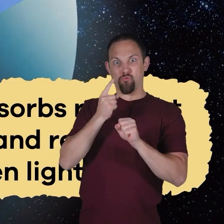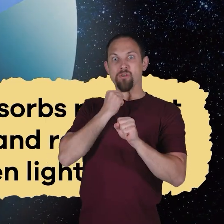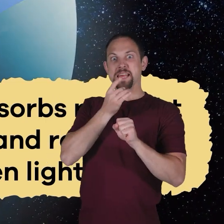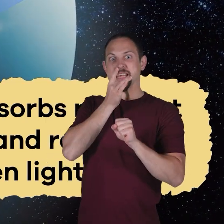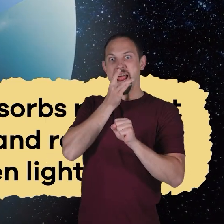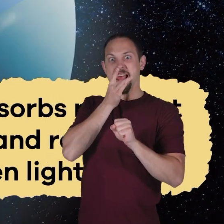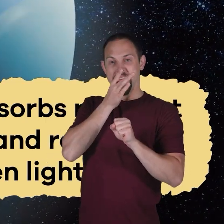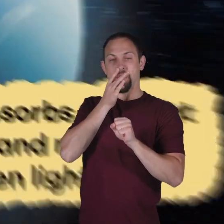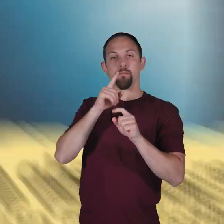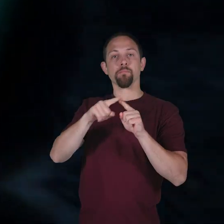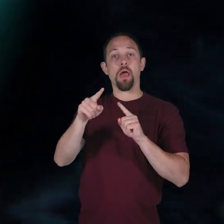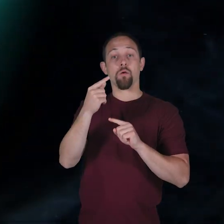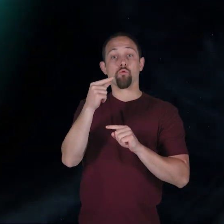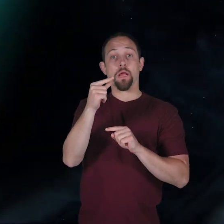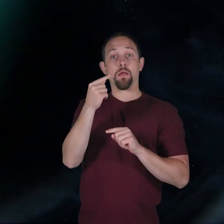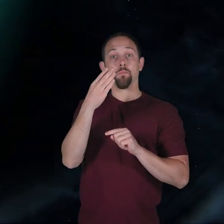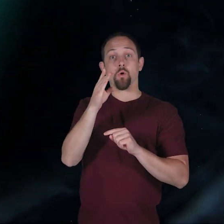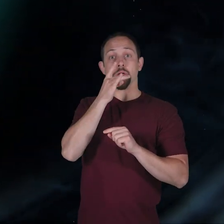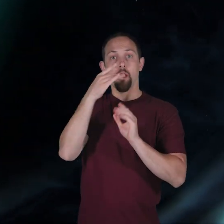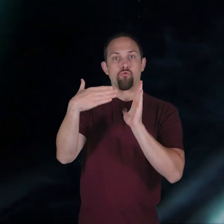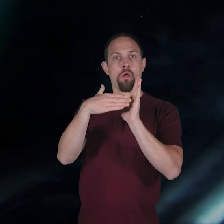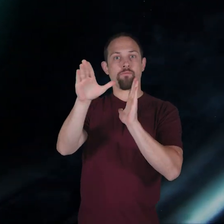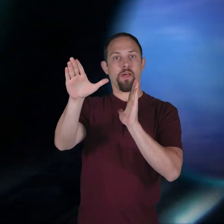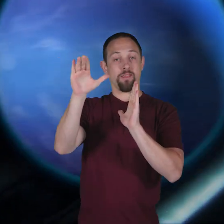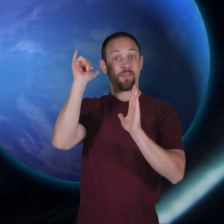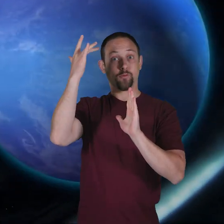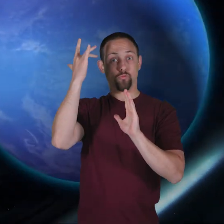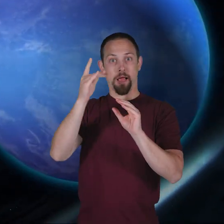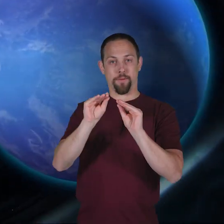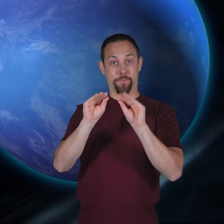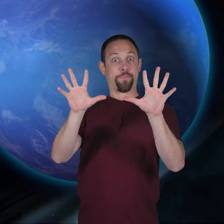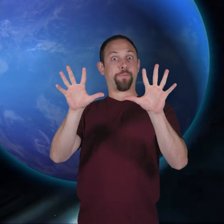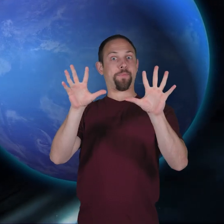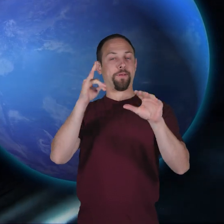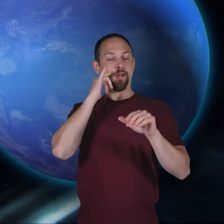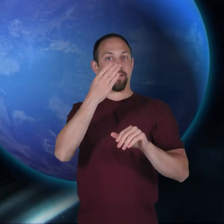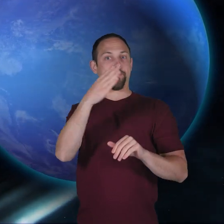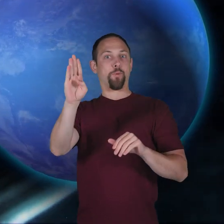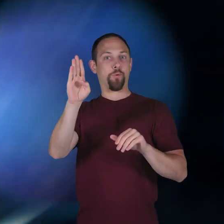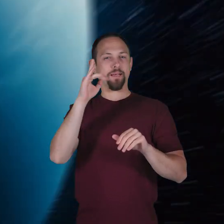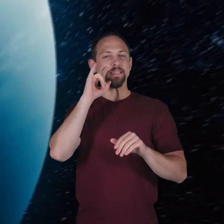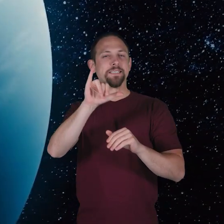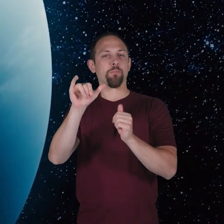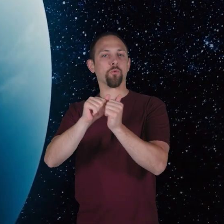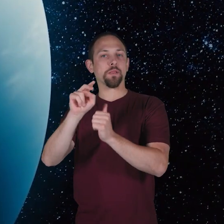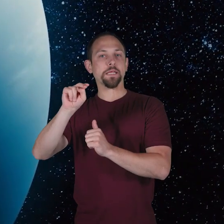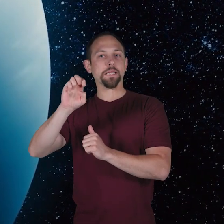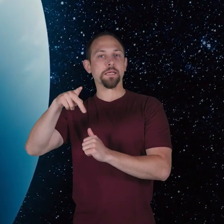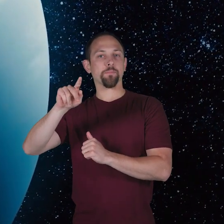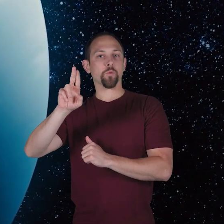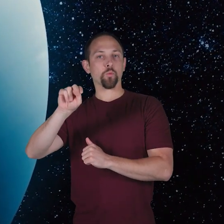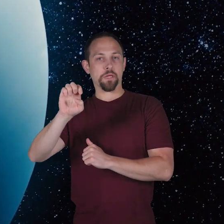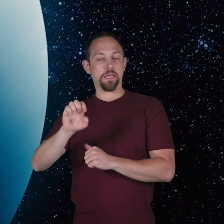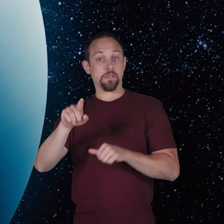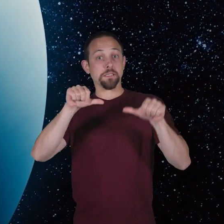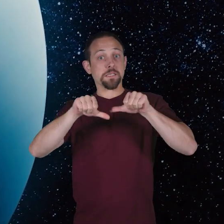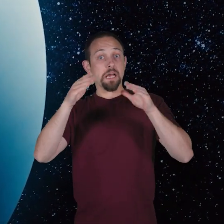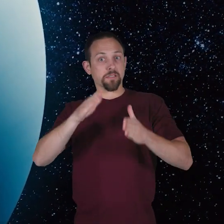blue-green light. This effect is why Uranus and Neptune have similar appearances. Scientists are especially interested in this